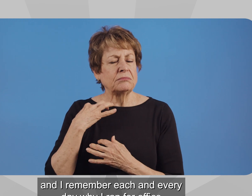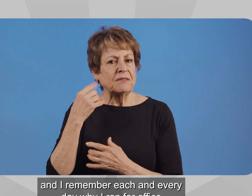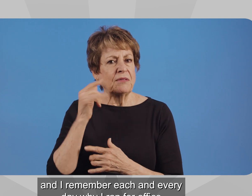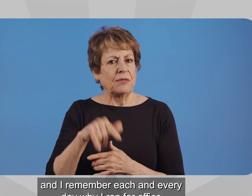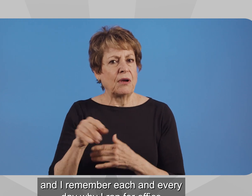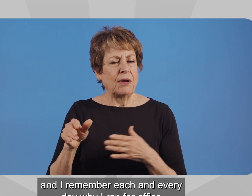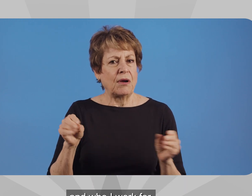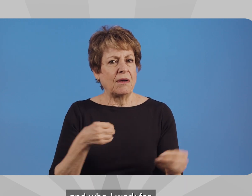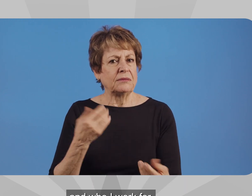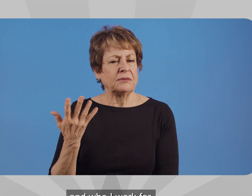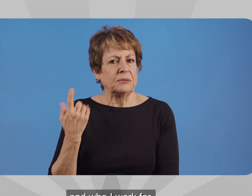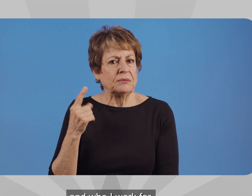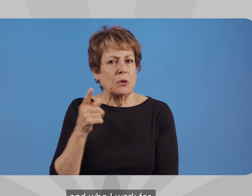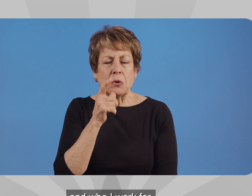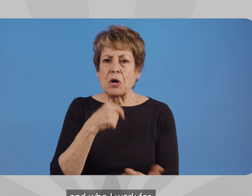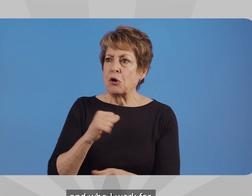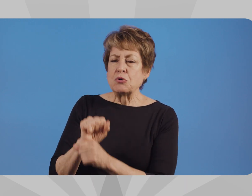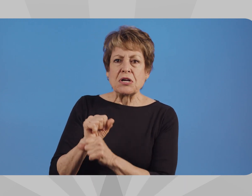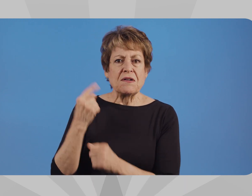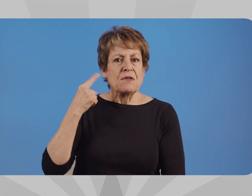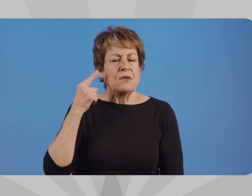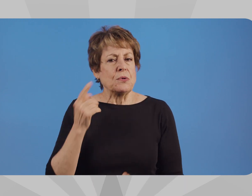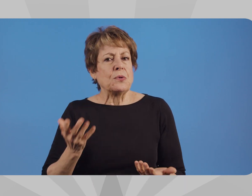ran for office and who I work for.